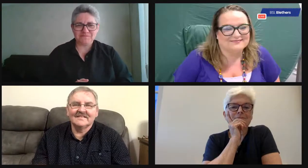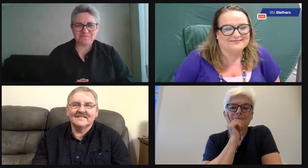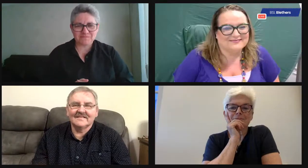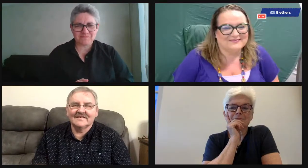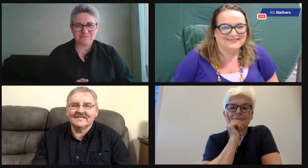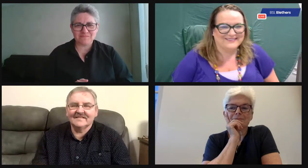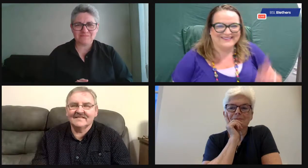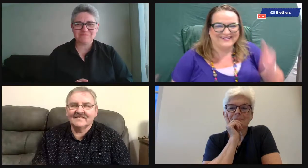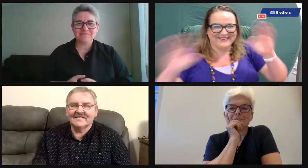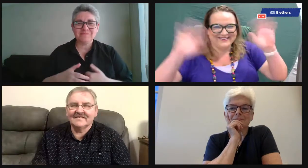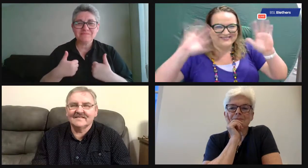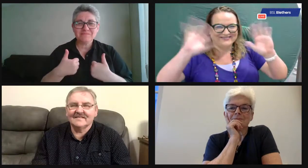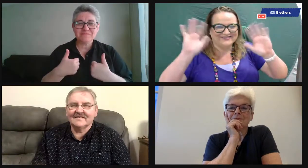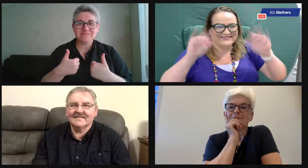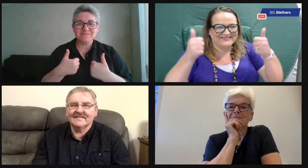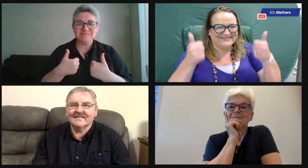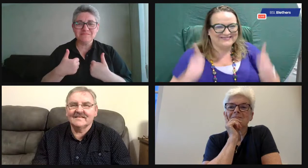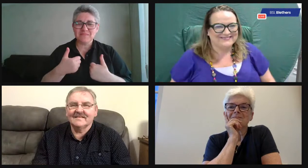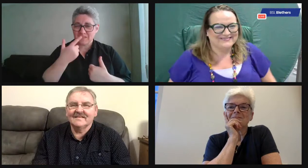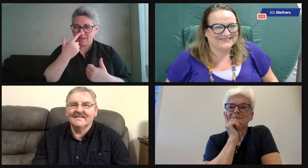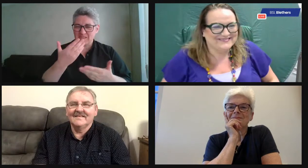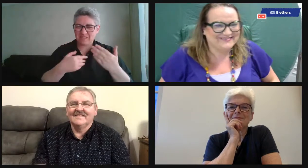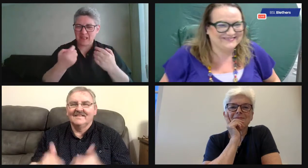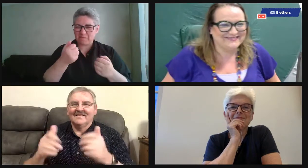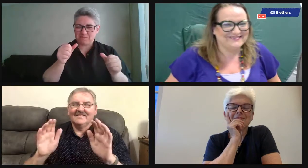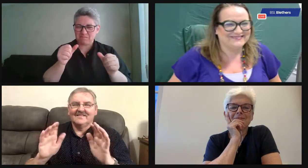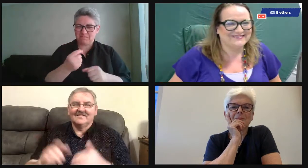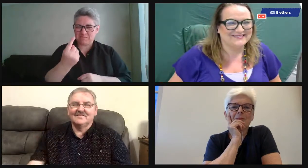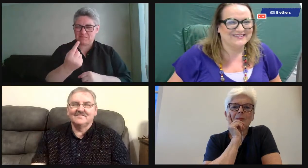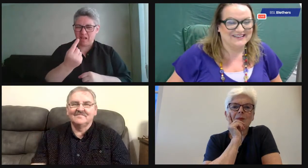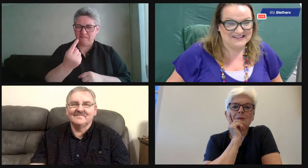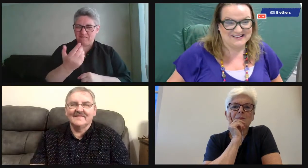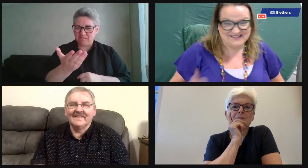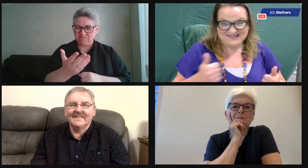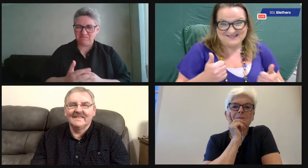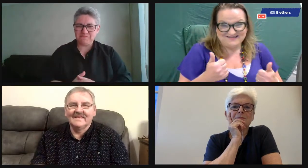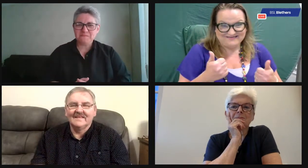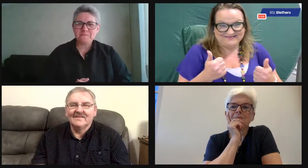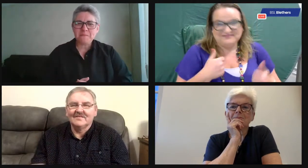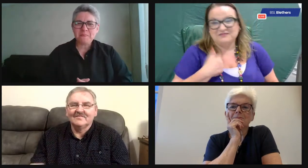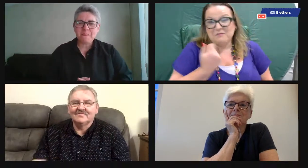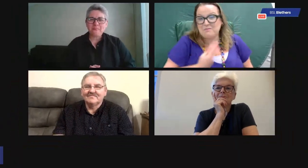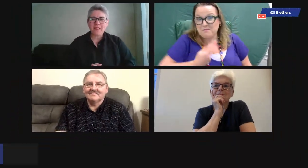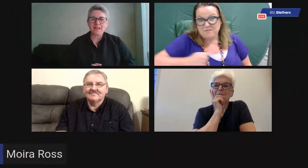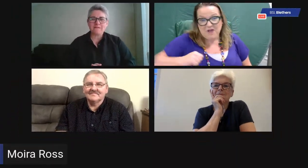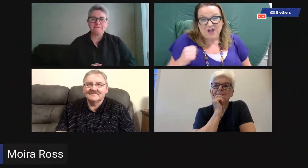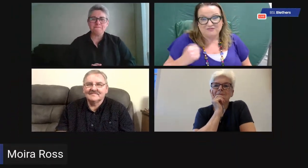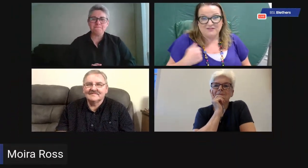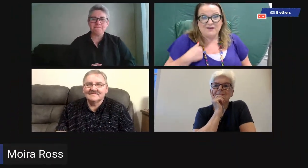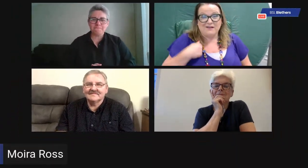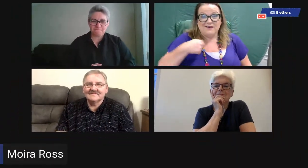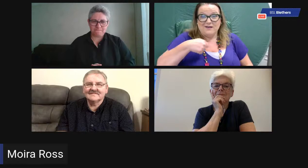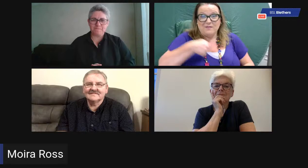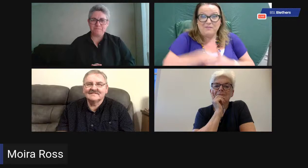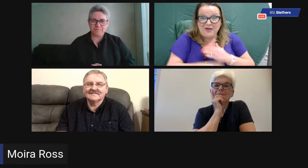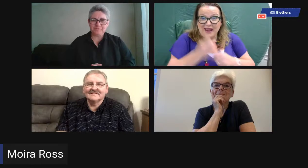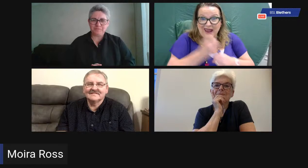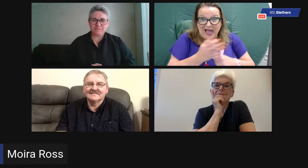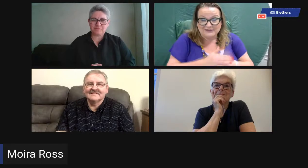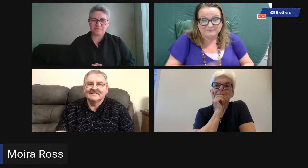like to welcome Moira. Moira Ross. Hi there. Hi. Can you tell us a bit about yourself, Moira? Yeah, well, I'm Moira